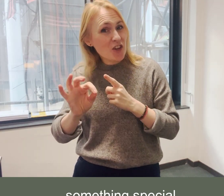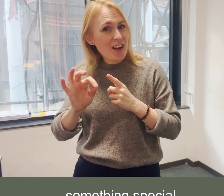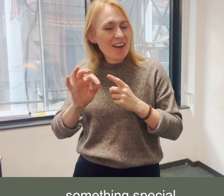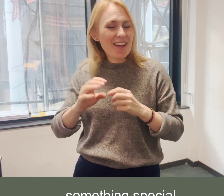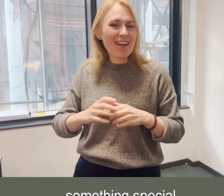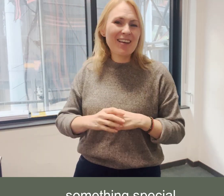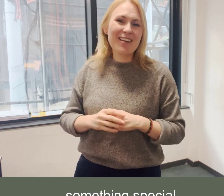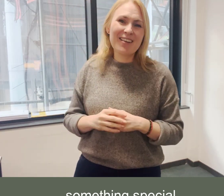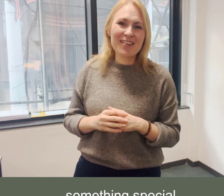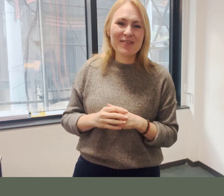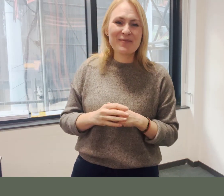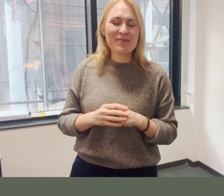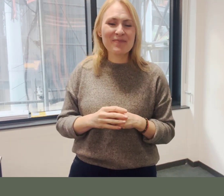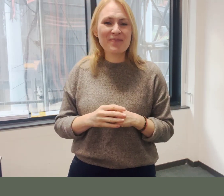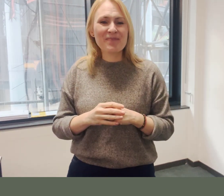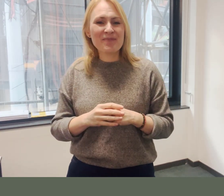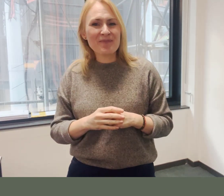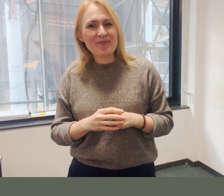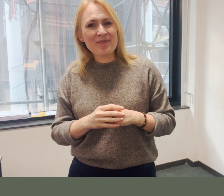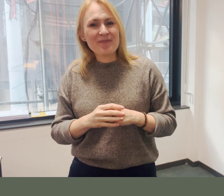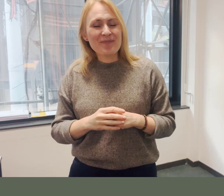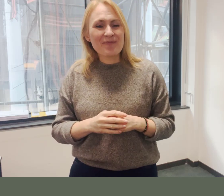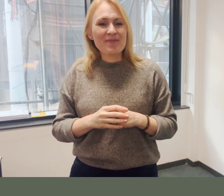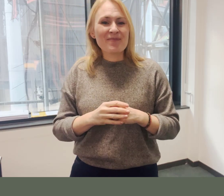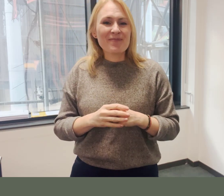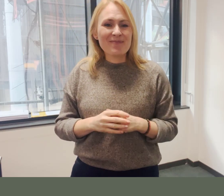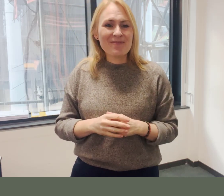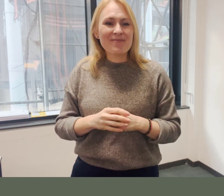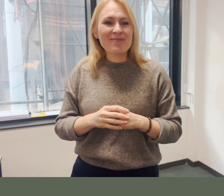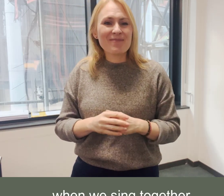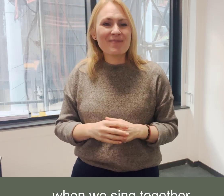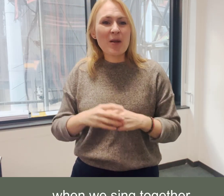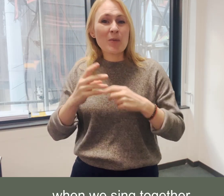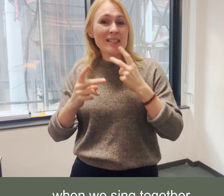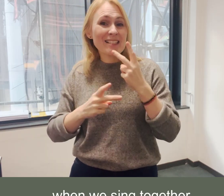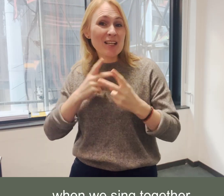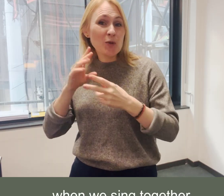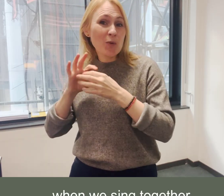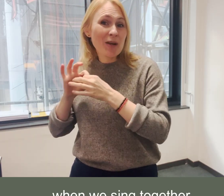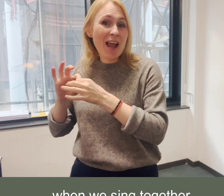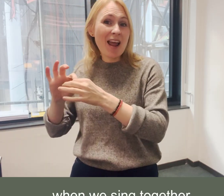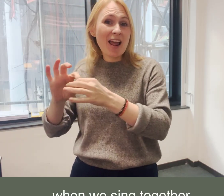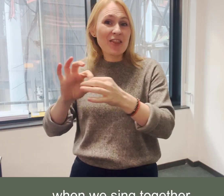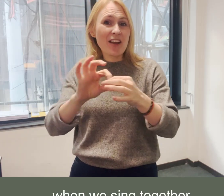When we sing together,